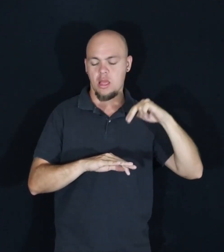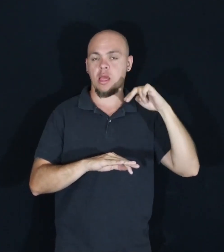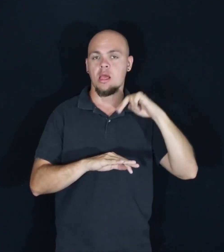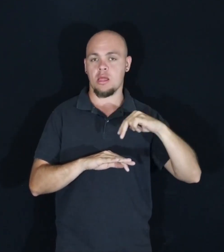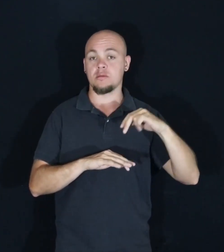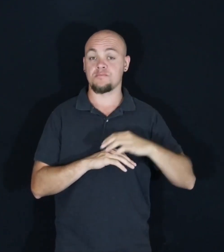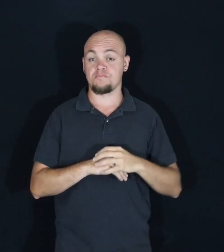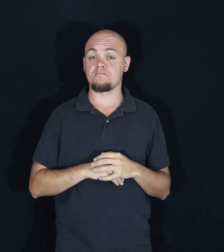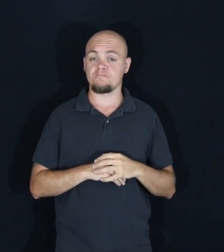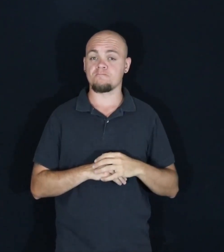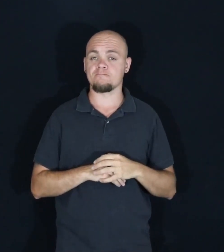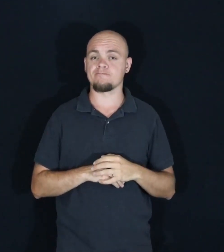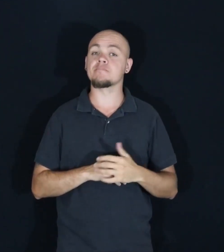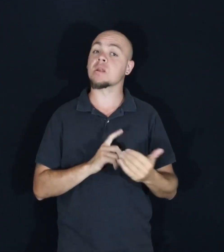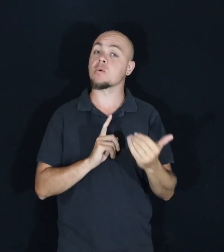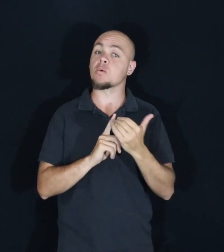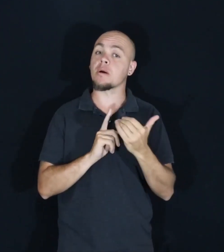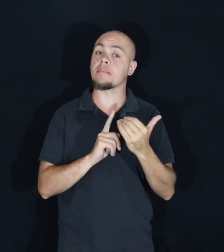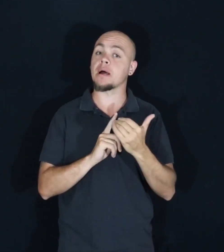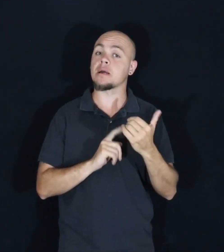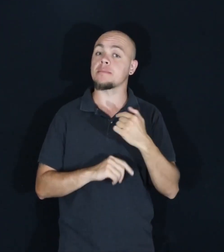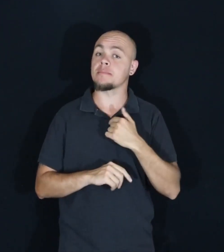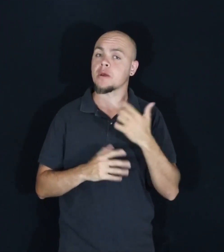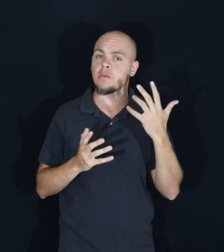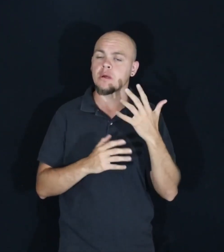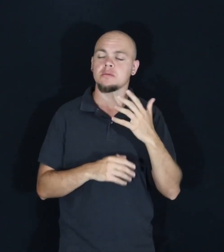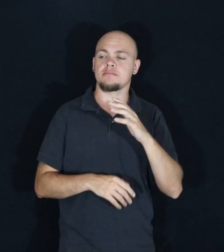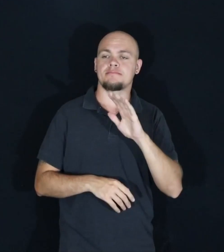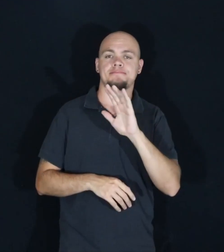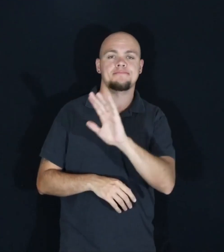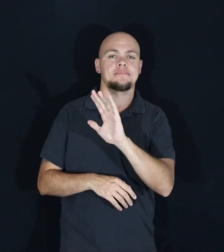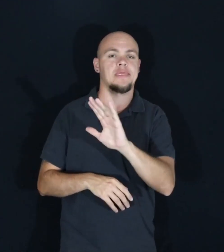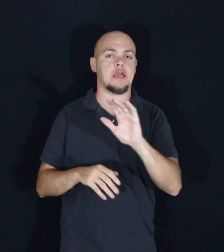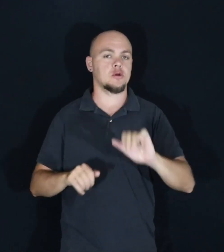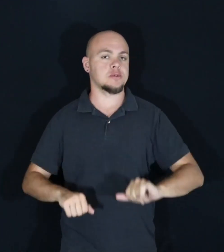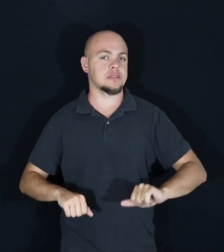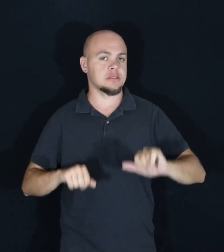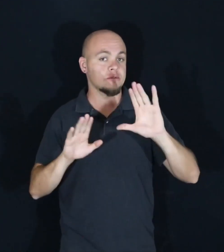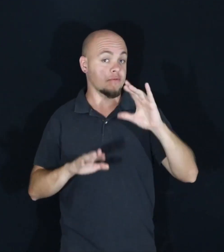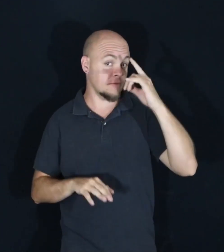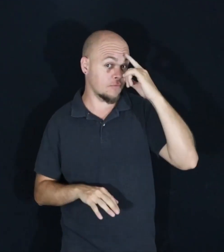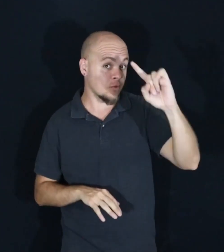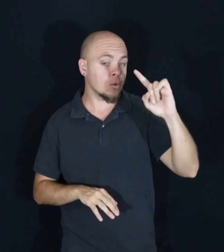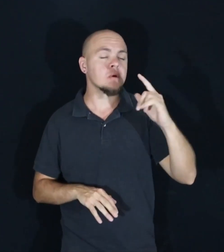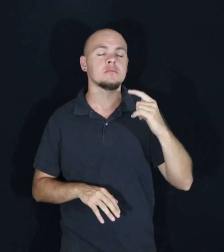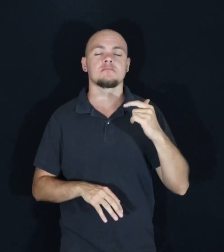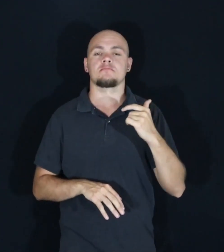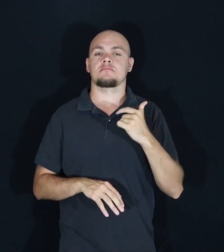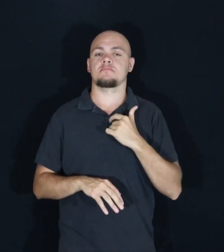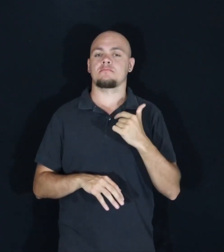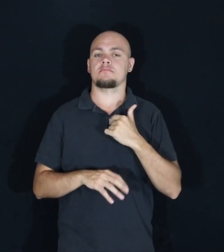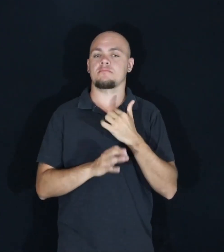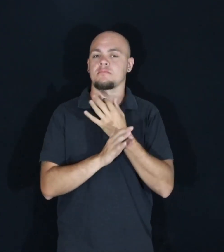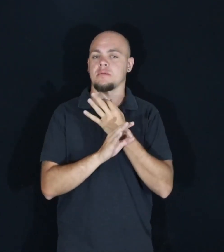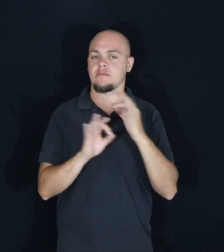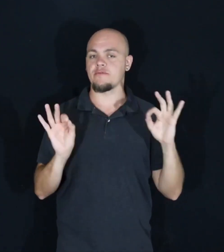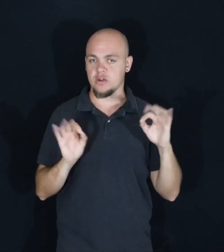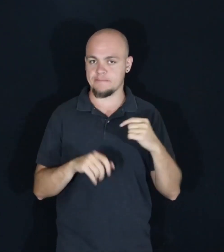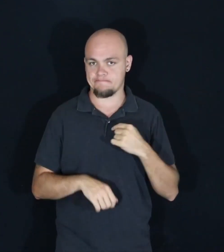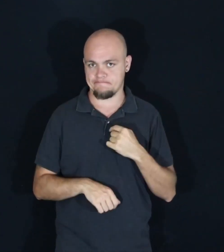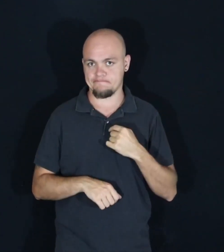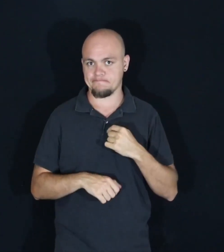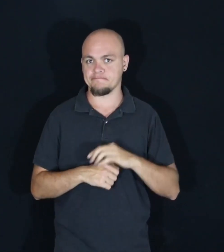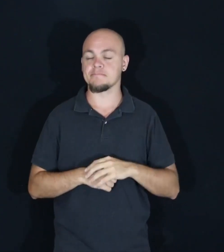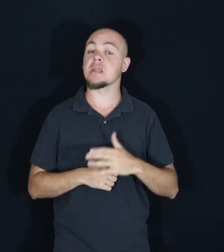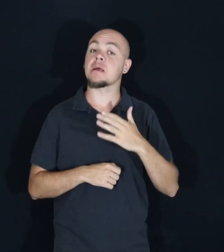And they're a constant reminder to me of the sacrifice that they made for a chance for me to have freedom. And